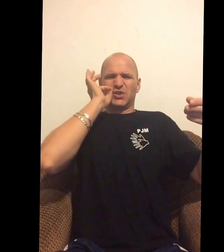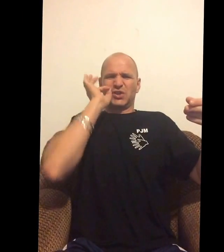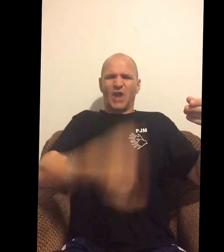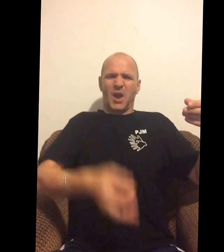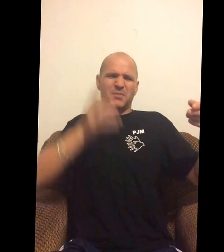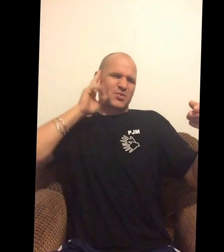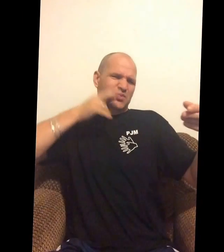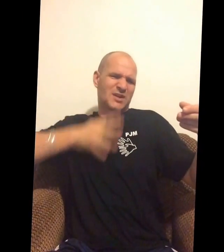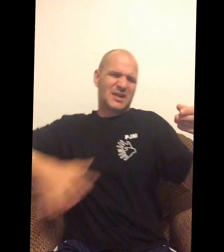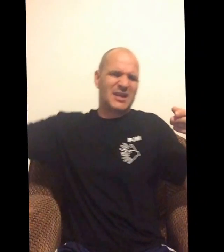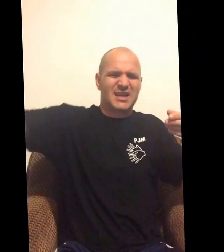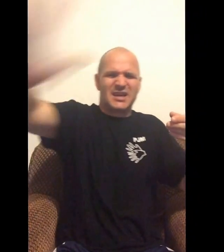I'm going to